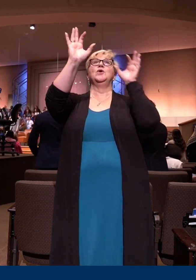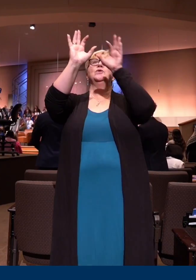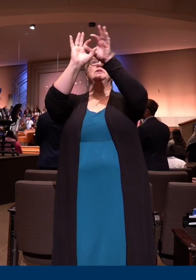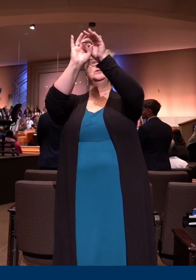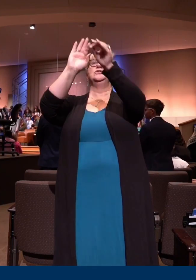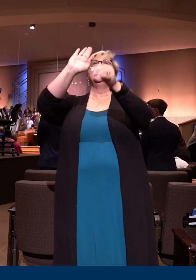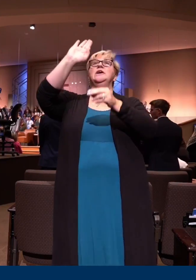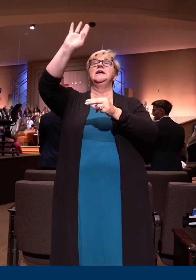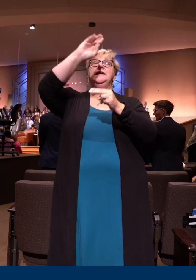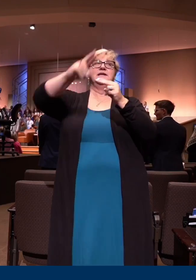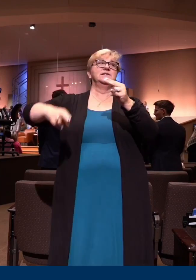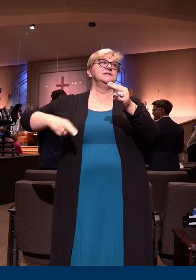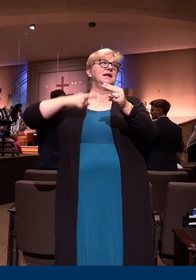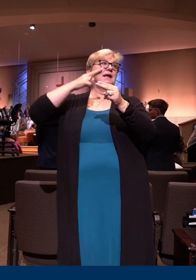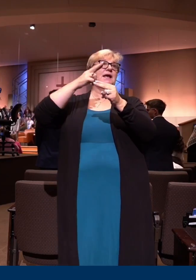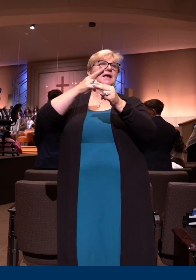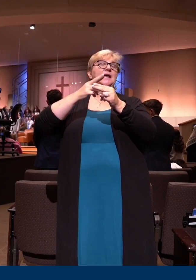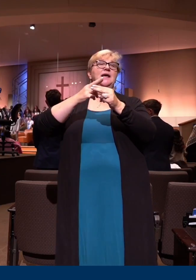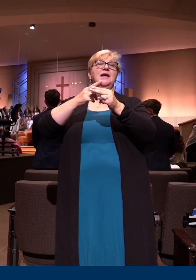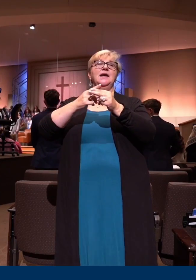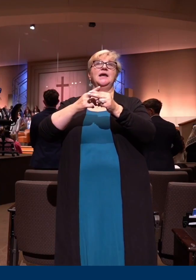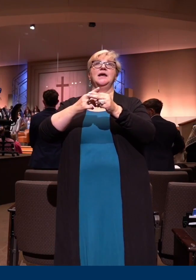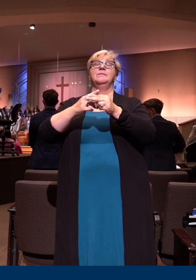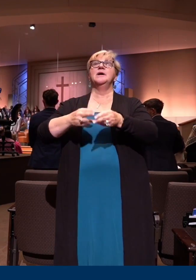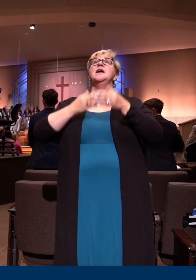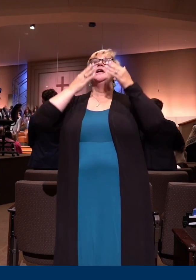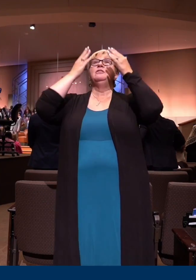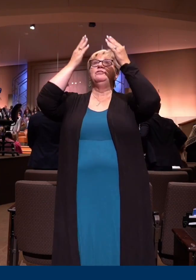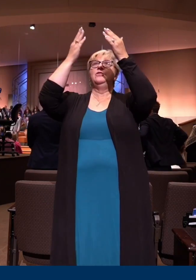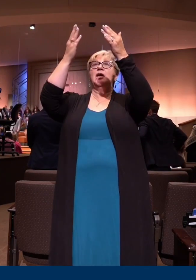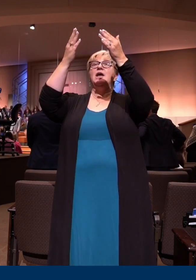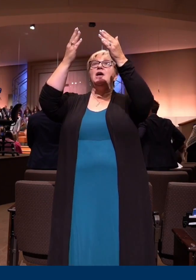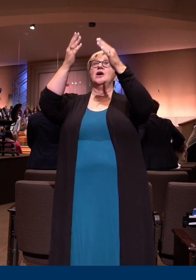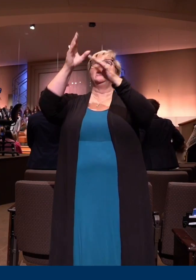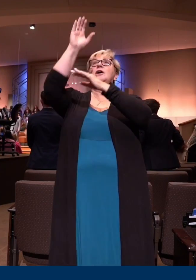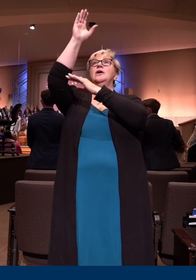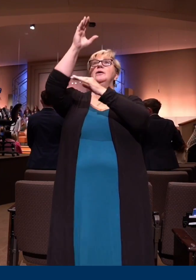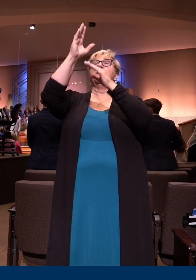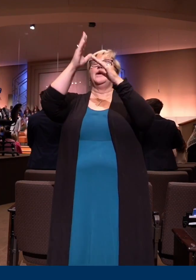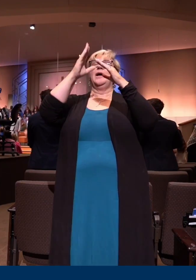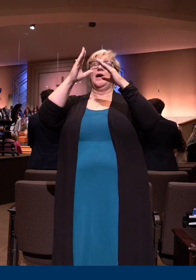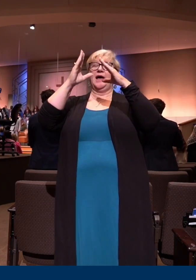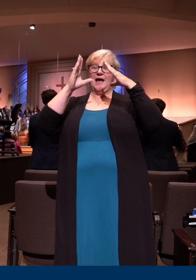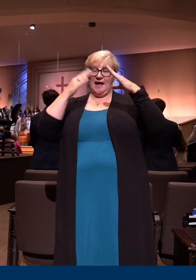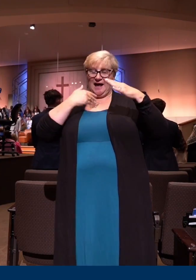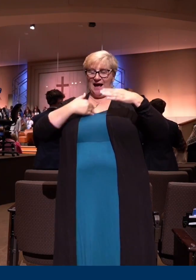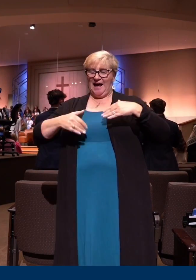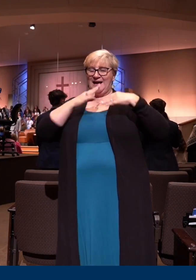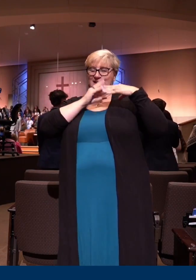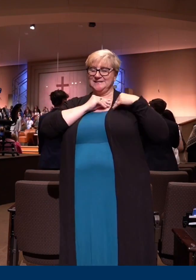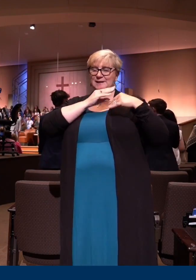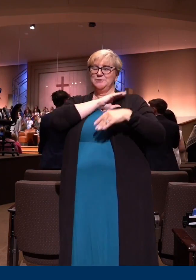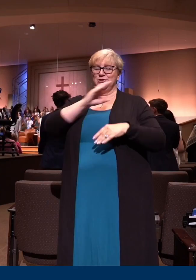to His name. There to my heart was the blood applied.